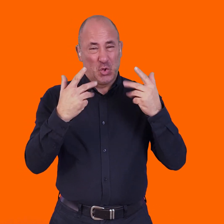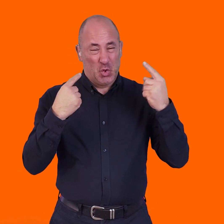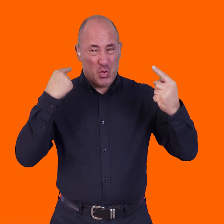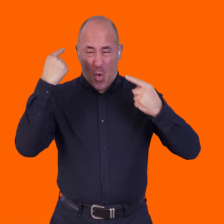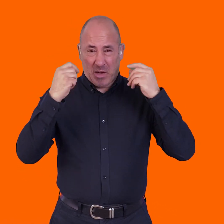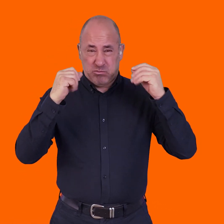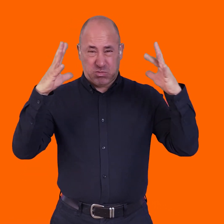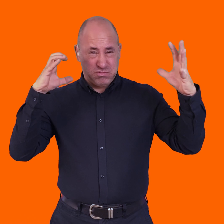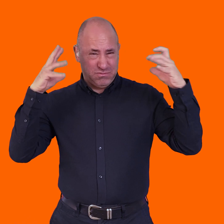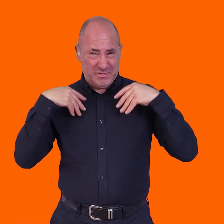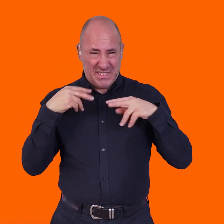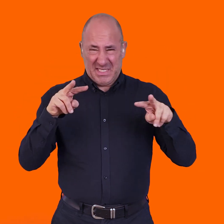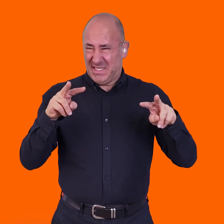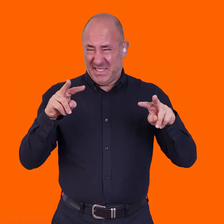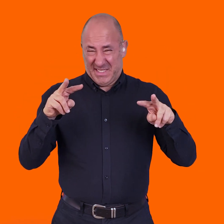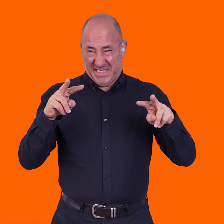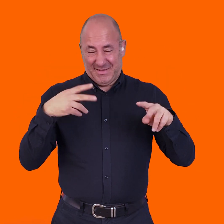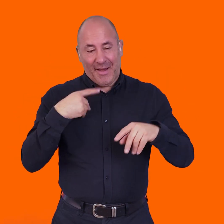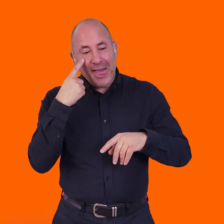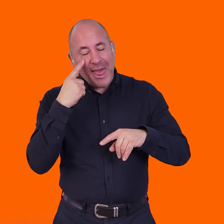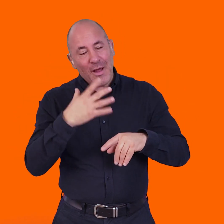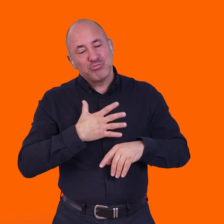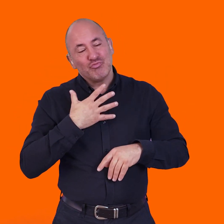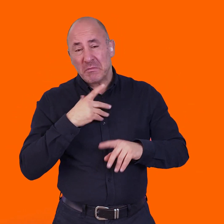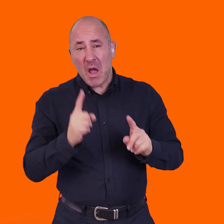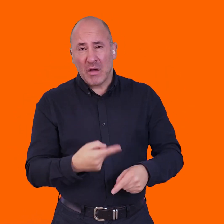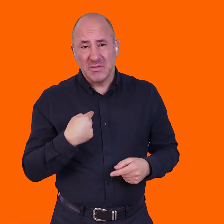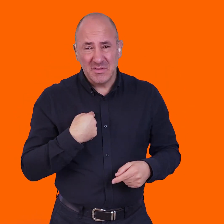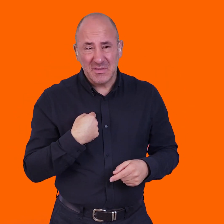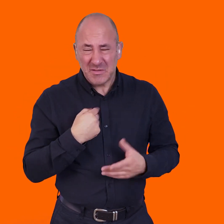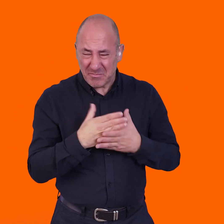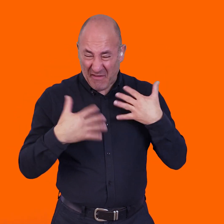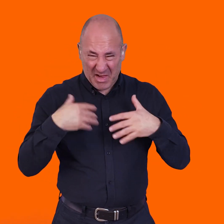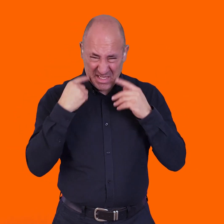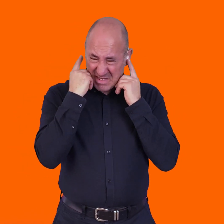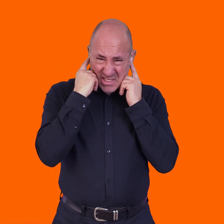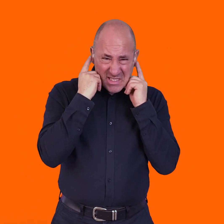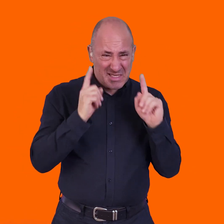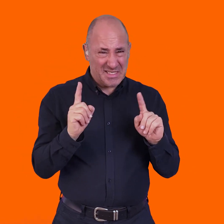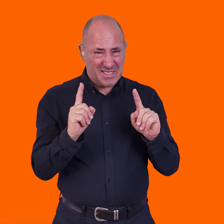it might just be so cacophonous for me that it's not only impossible to experience the work, but it's also actually painful.